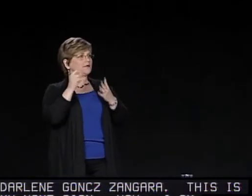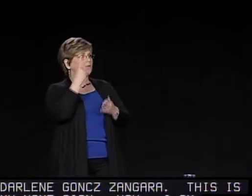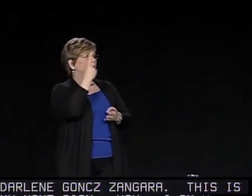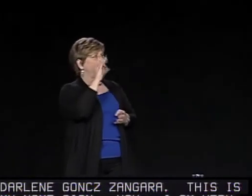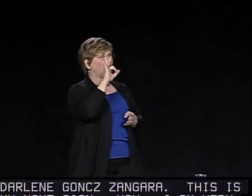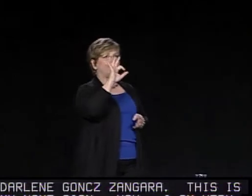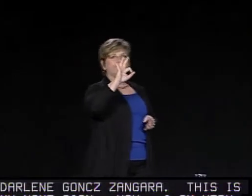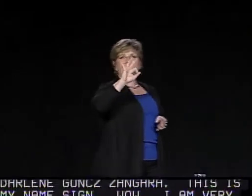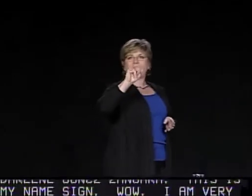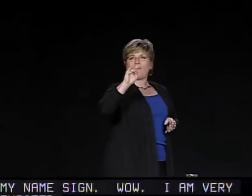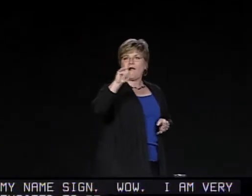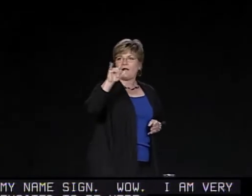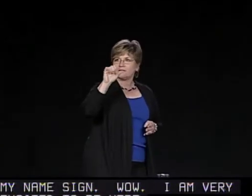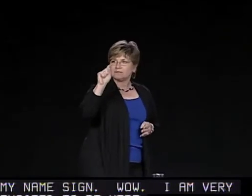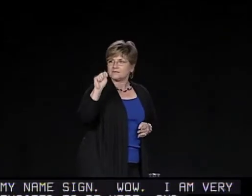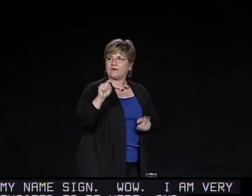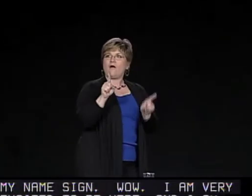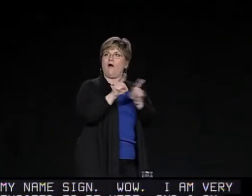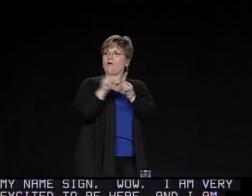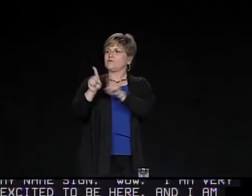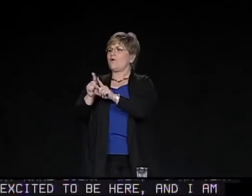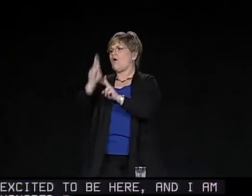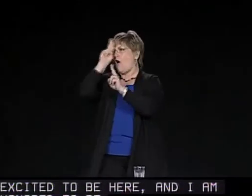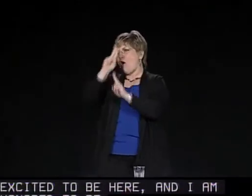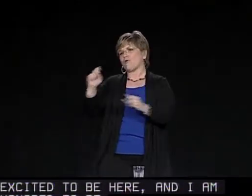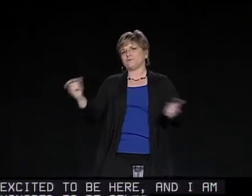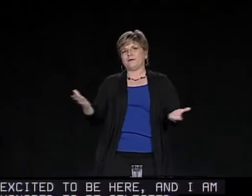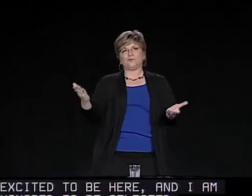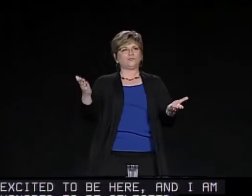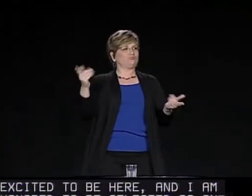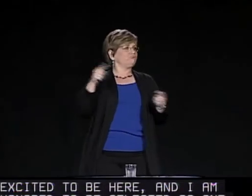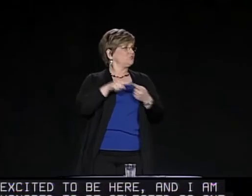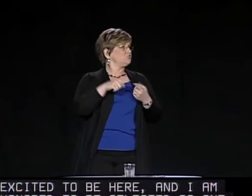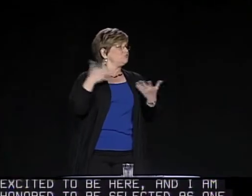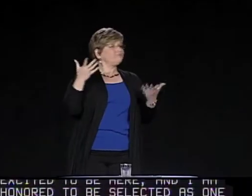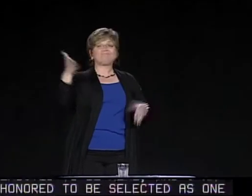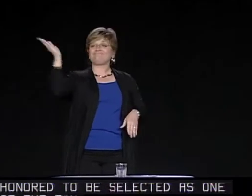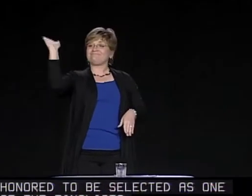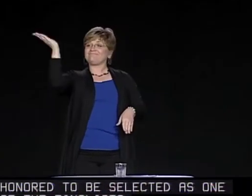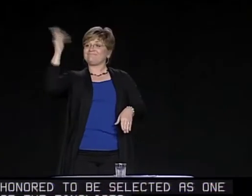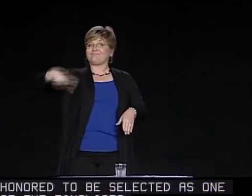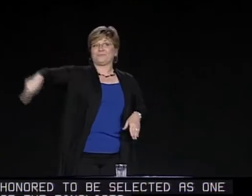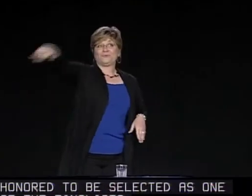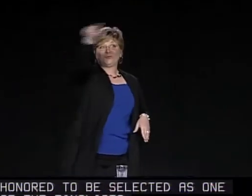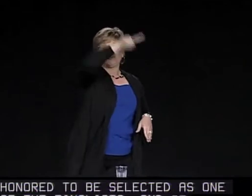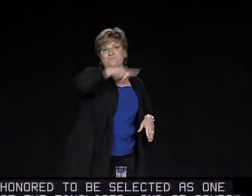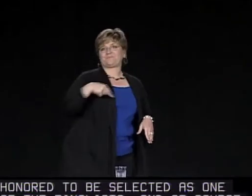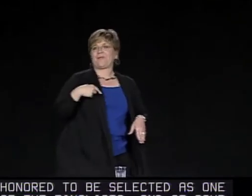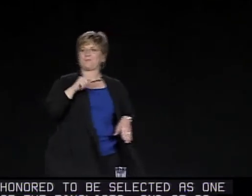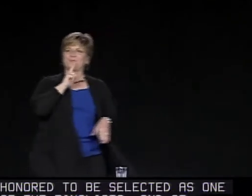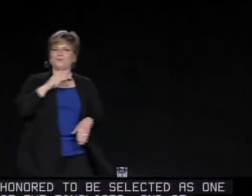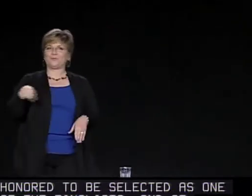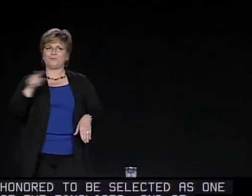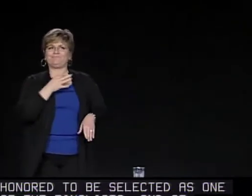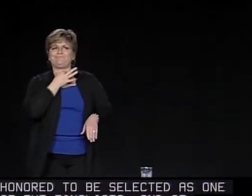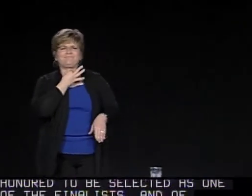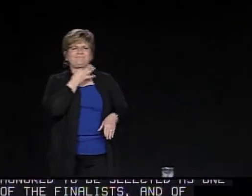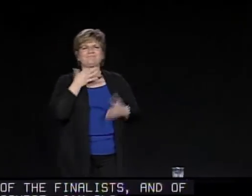I am honored to be selected as one of the finalists. And of course, I am also honored to be here speaking to all of you.